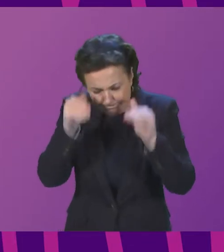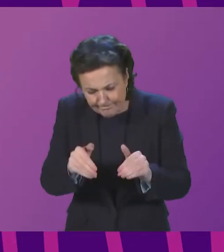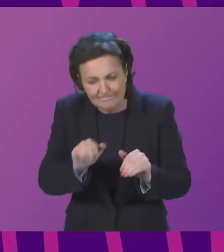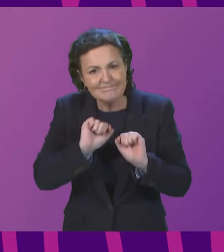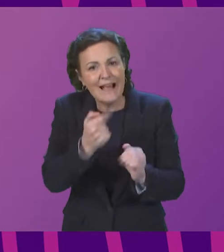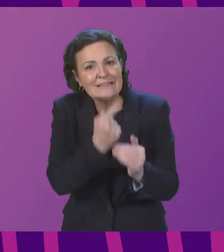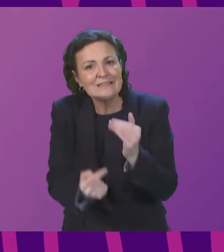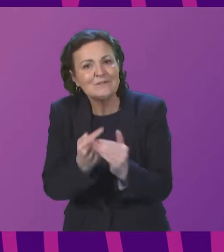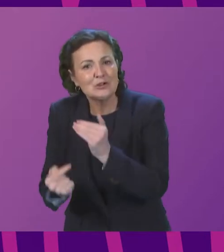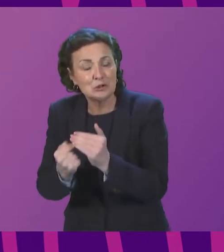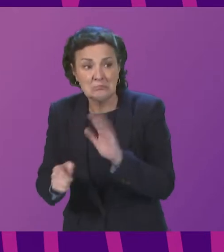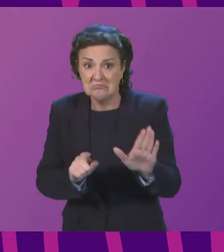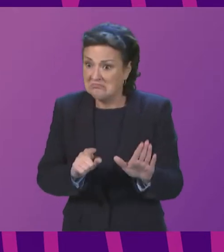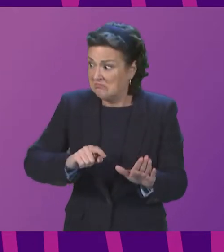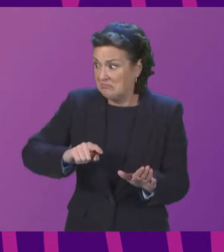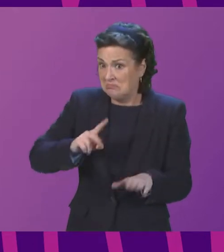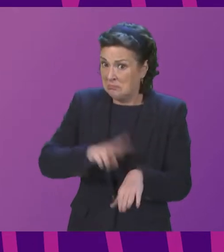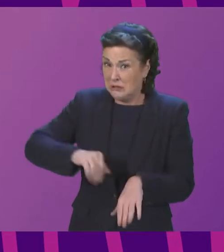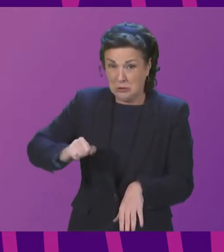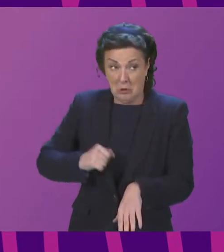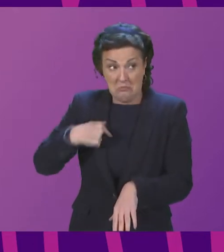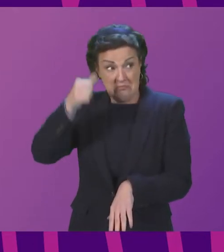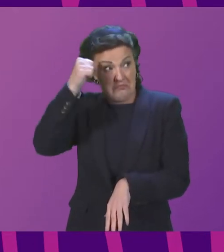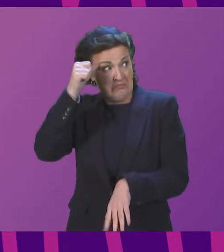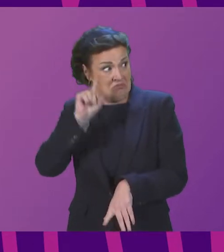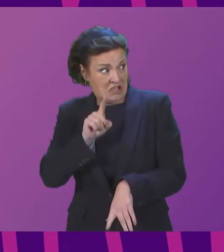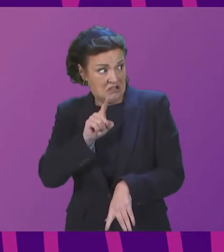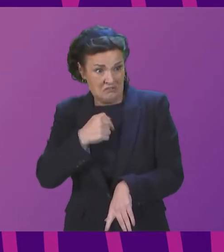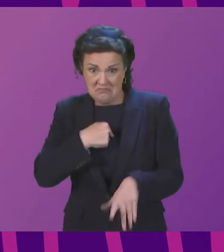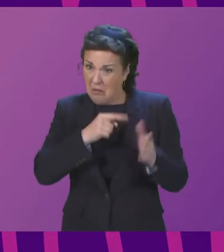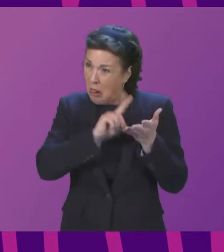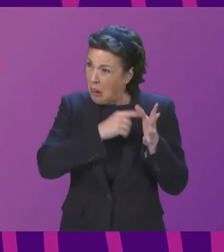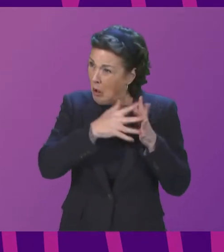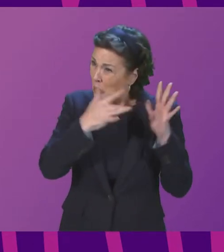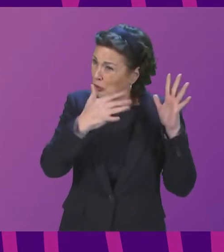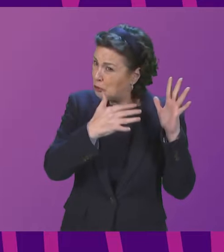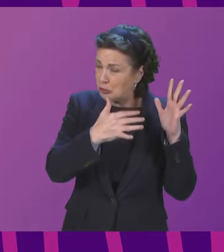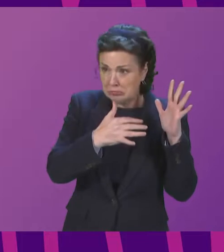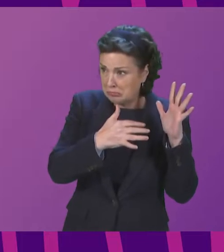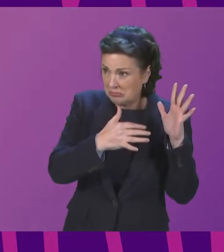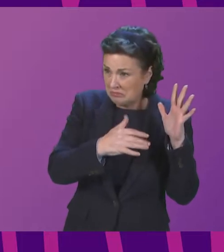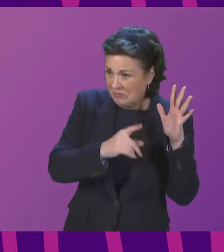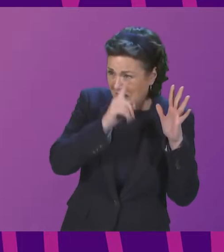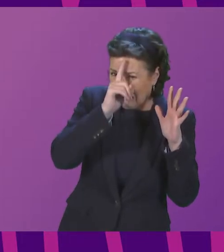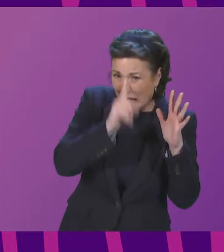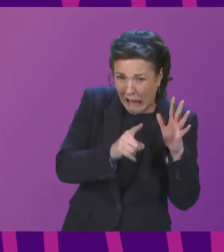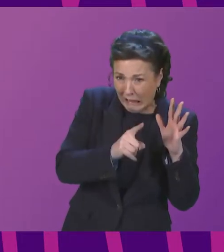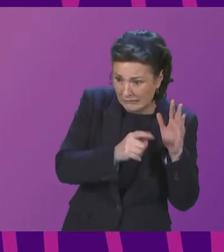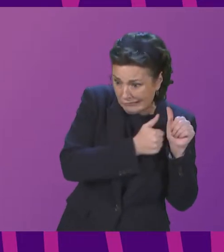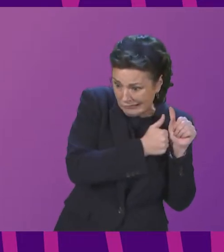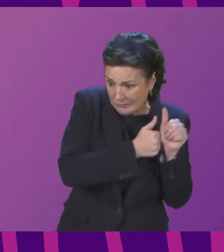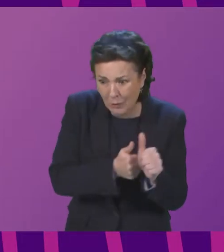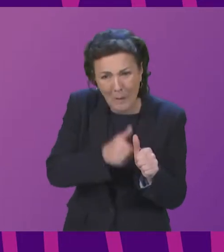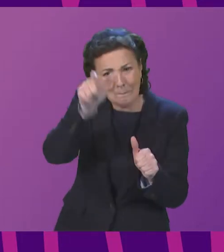that it is unaware of any scenarios where the existing law was insufficient to deal with matters criminally if required. The petitioner's